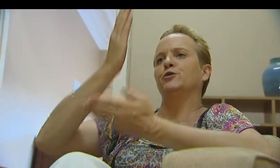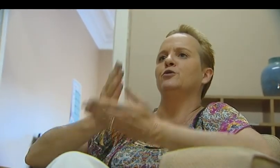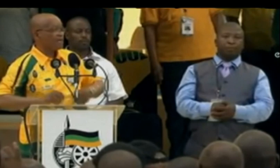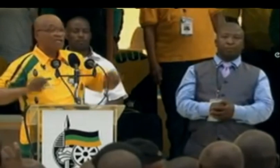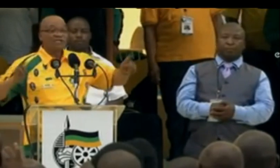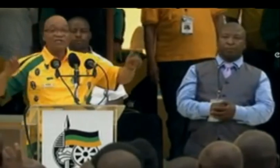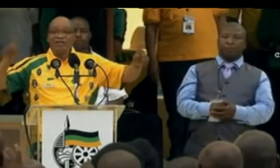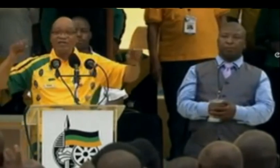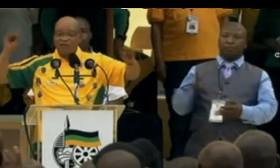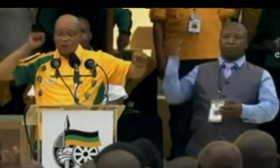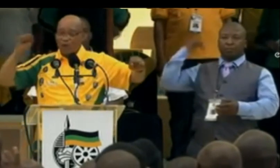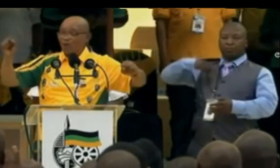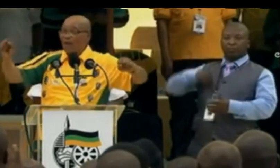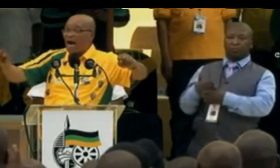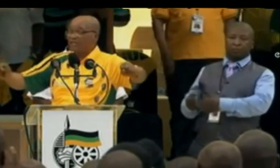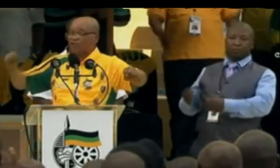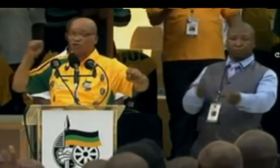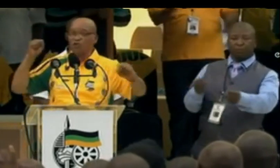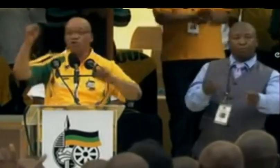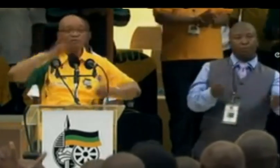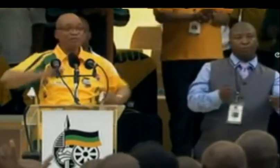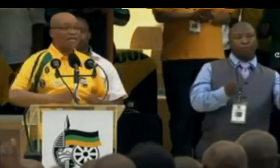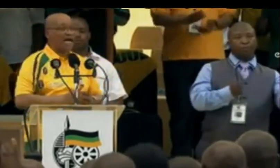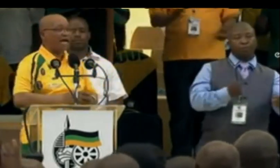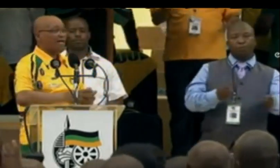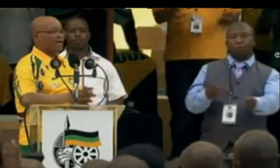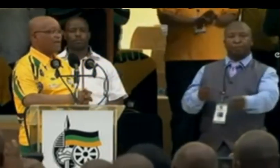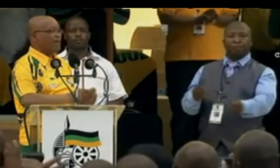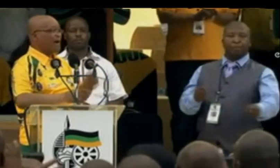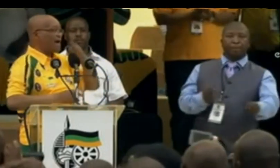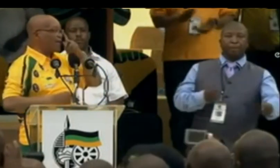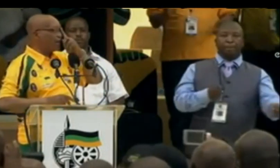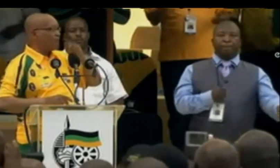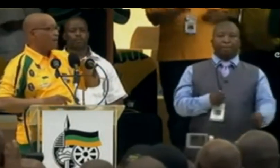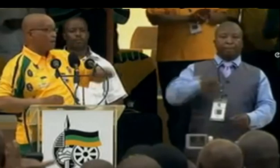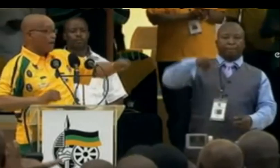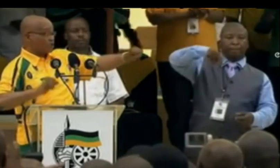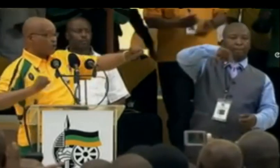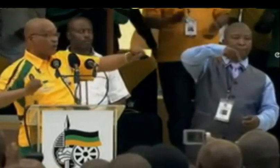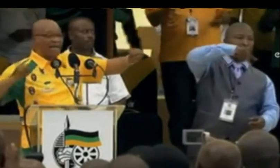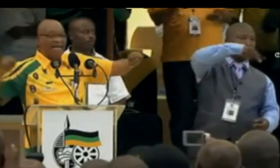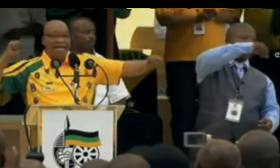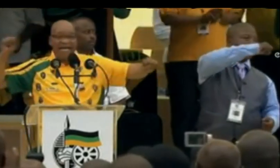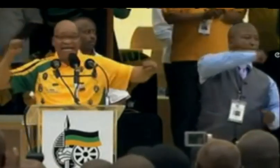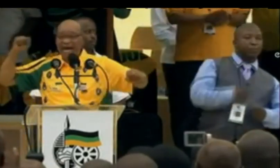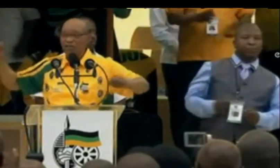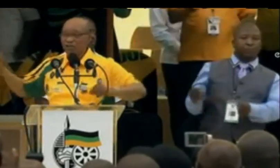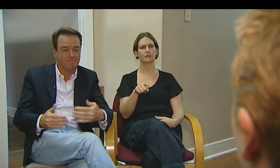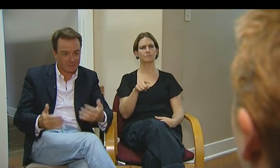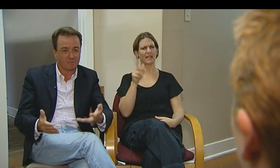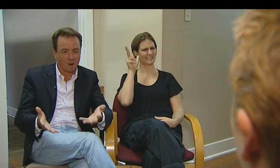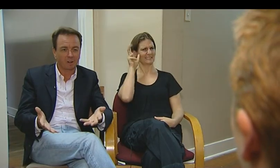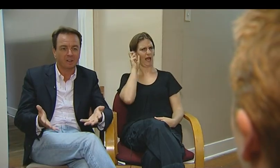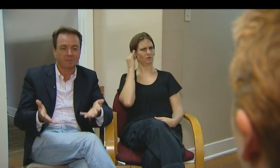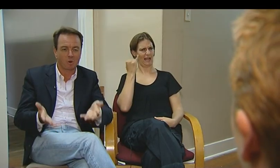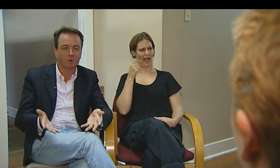before. Here he is with President Zuma. They were told then that he was bogus. It sounds like this man,